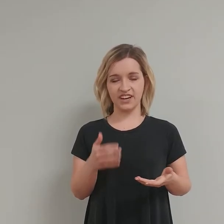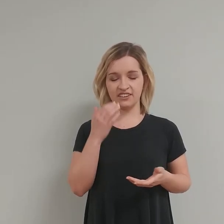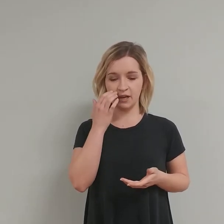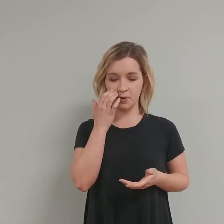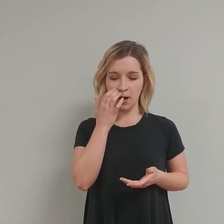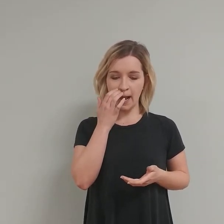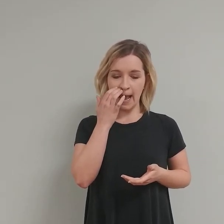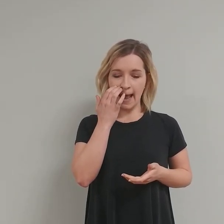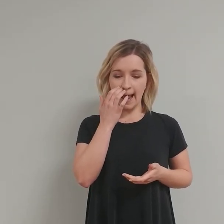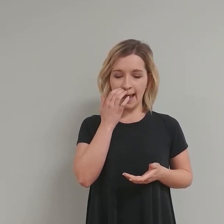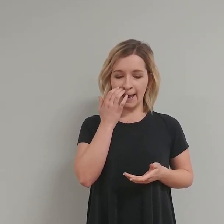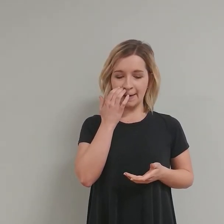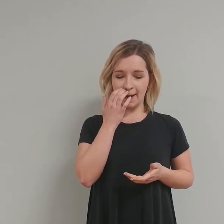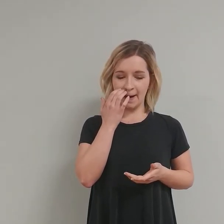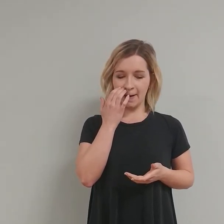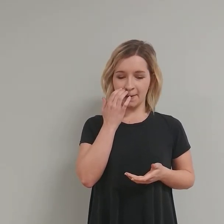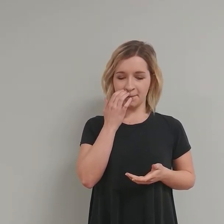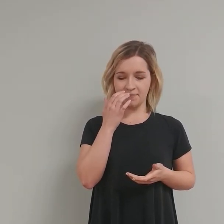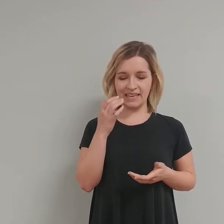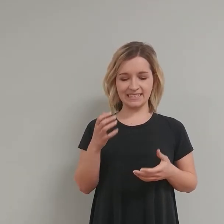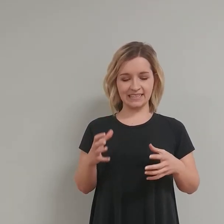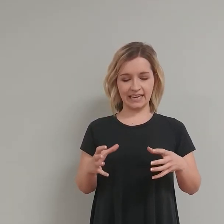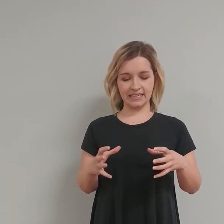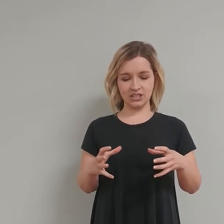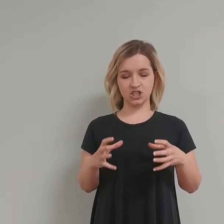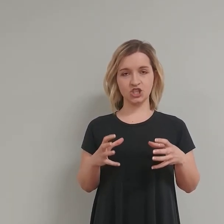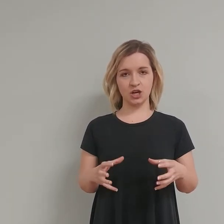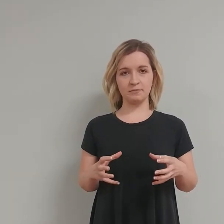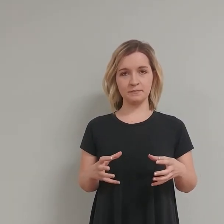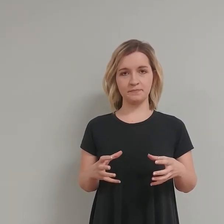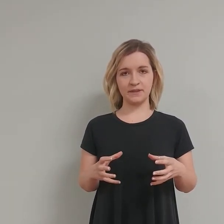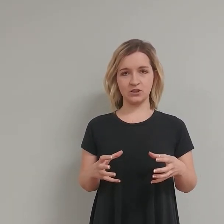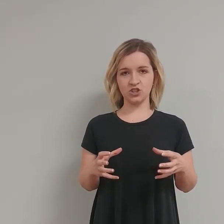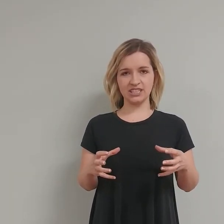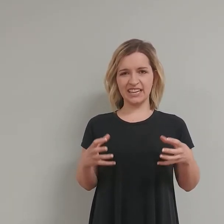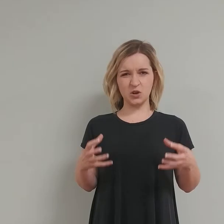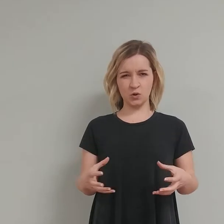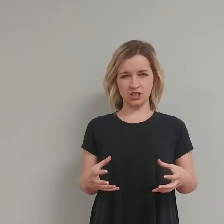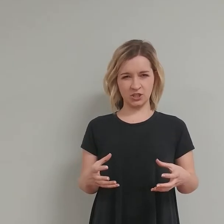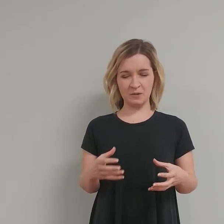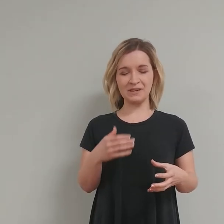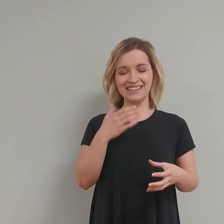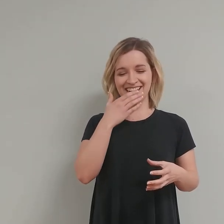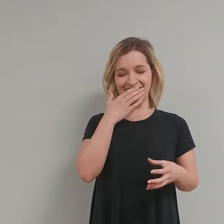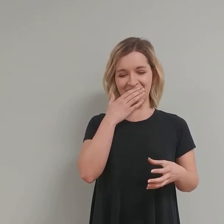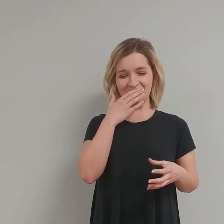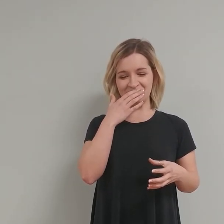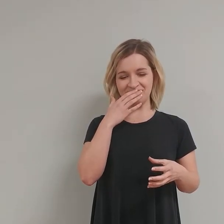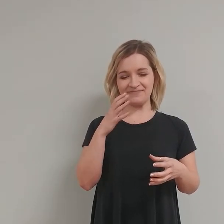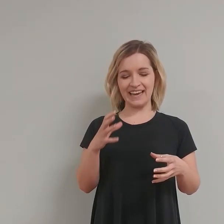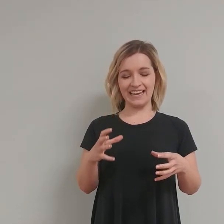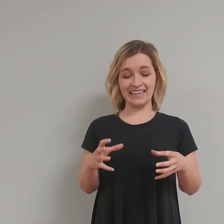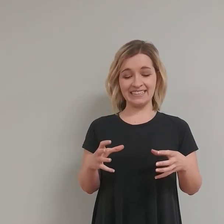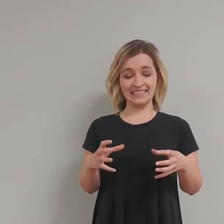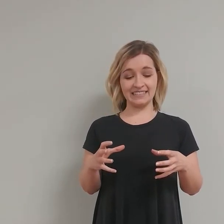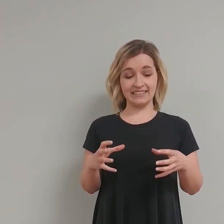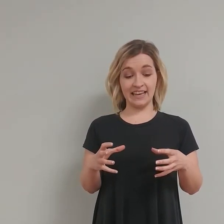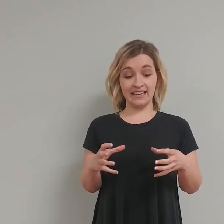Vita Fiber. And it's like a syrup. It looks like corn syrup. And they,